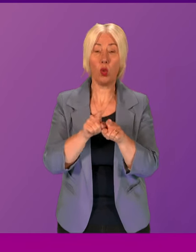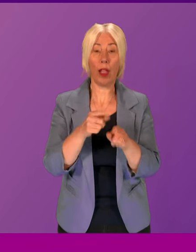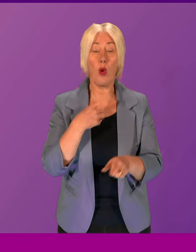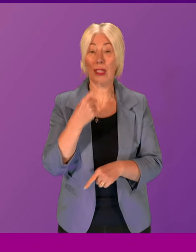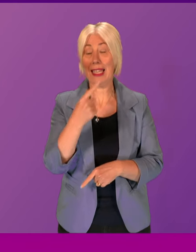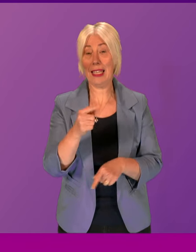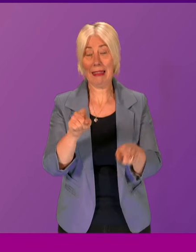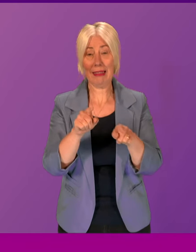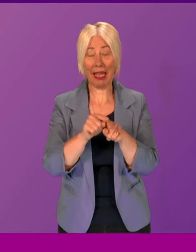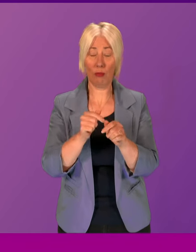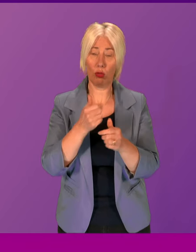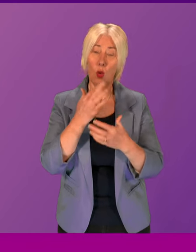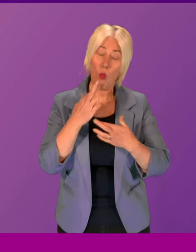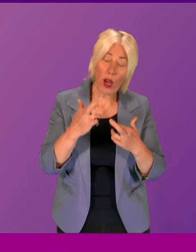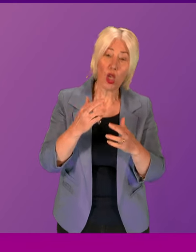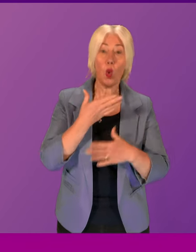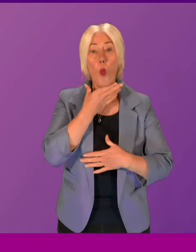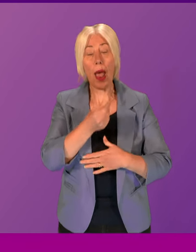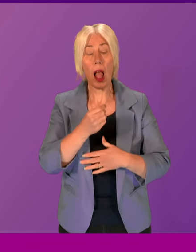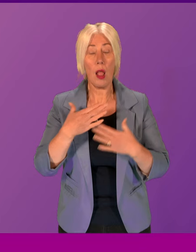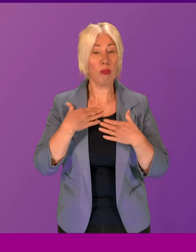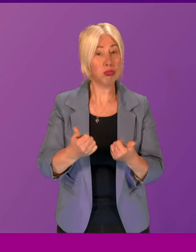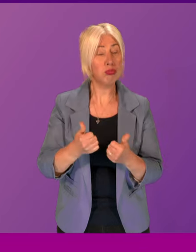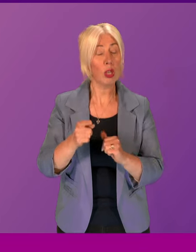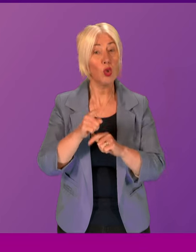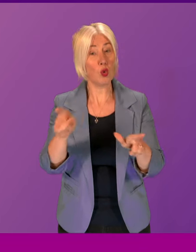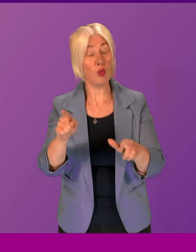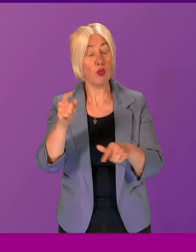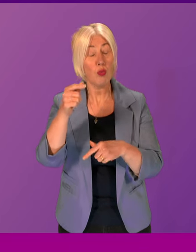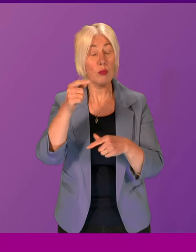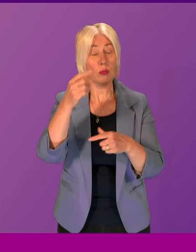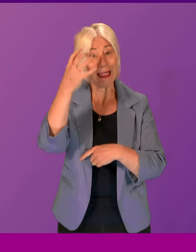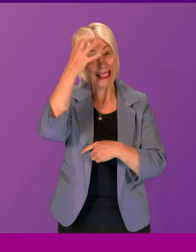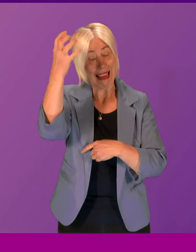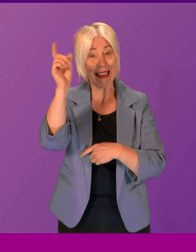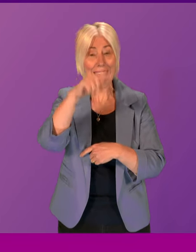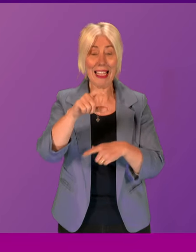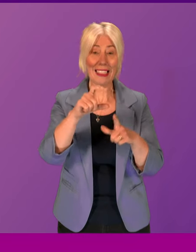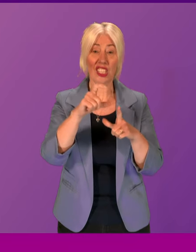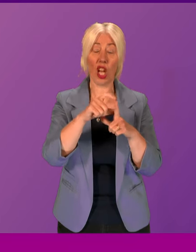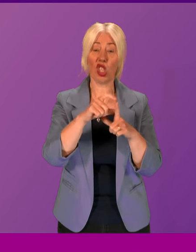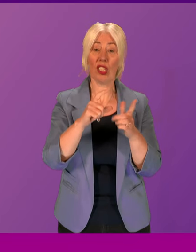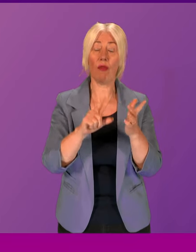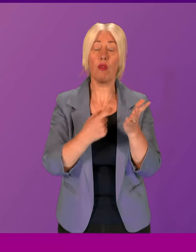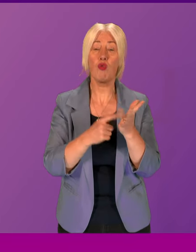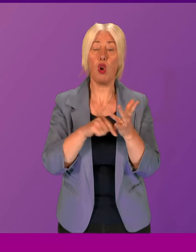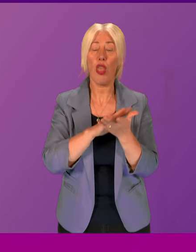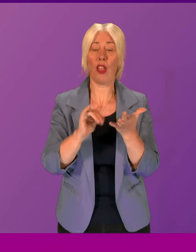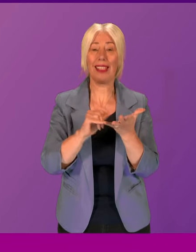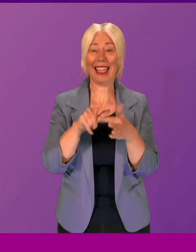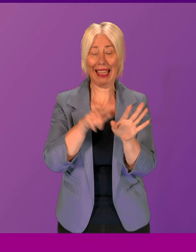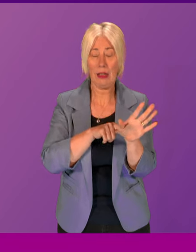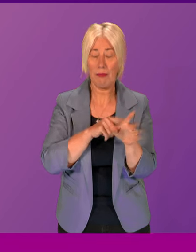King Charles and, of course, the Duchess of Rossi, too? In relation to this issue, let's first and foremost